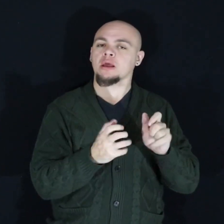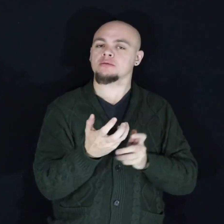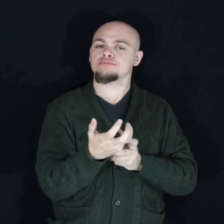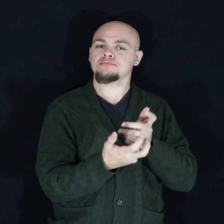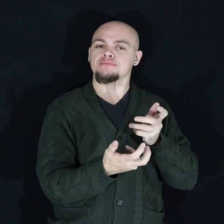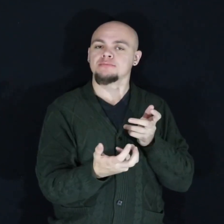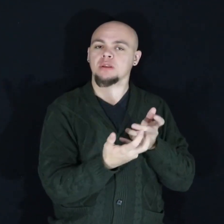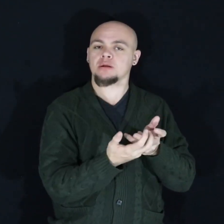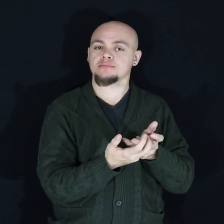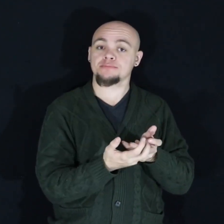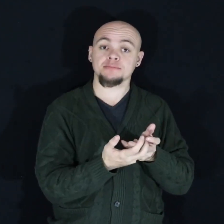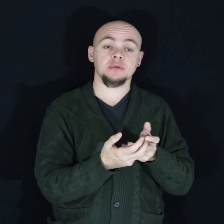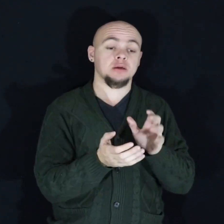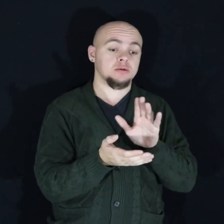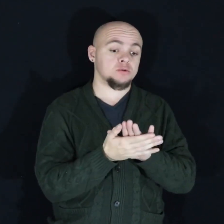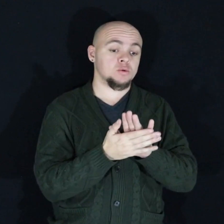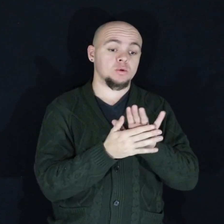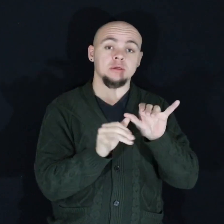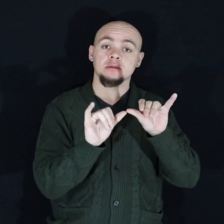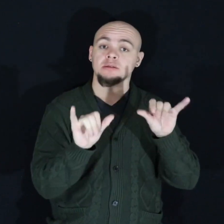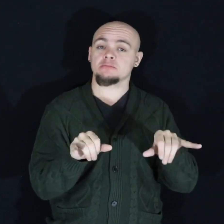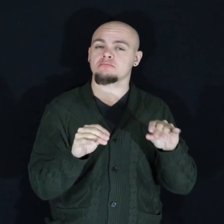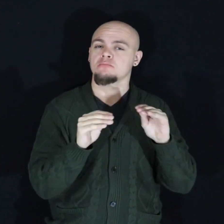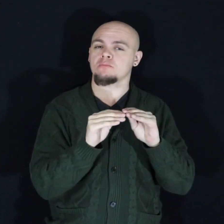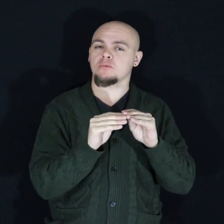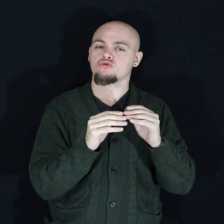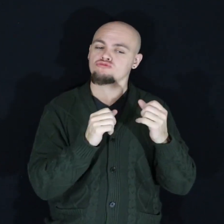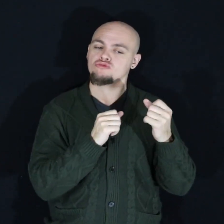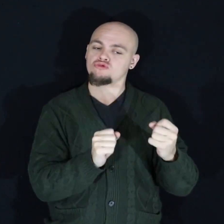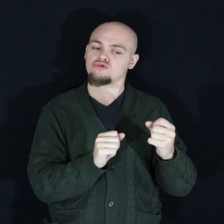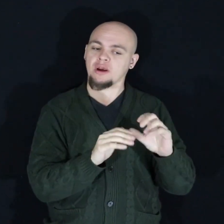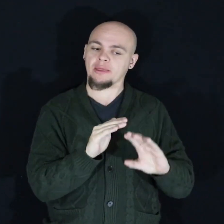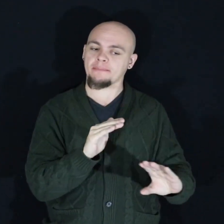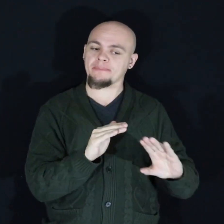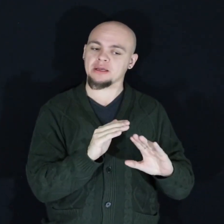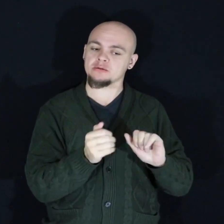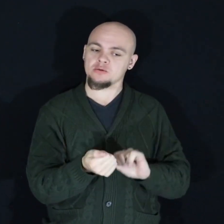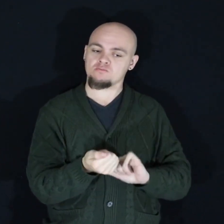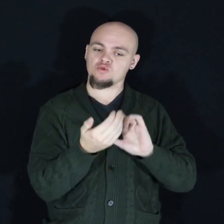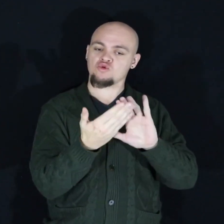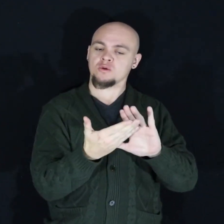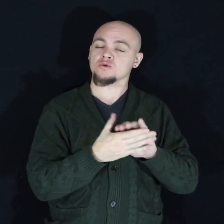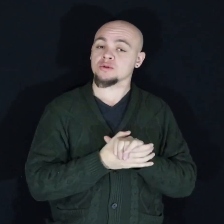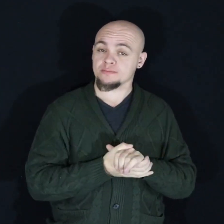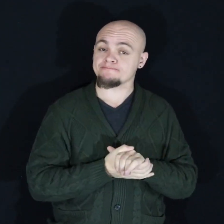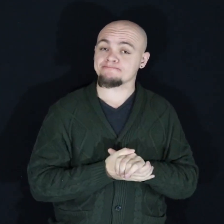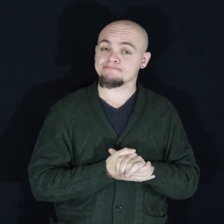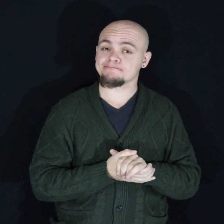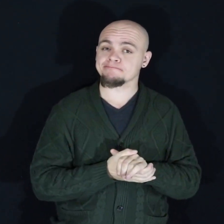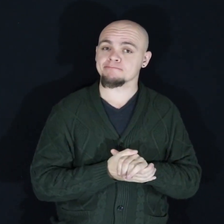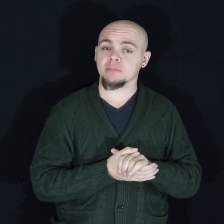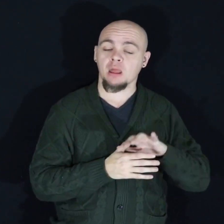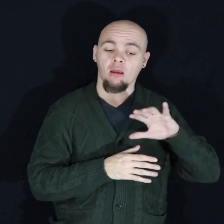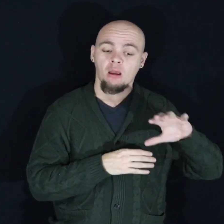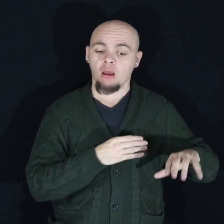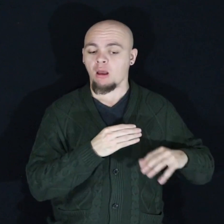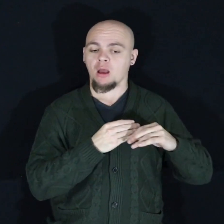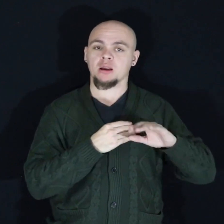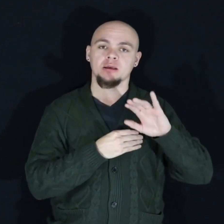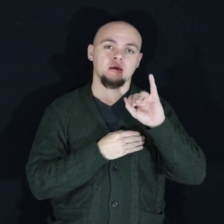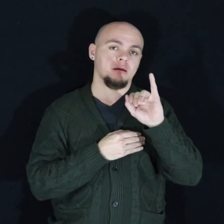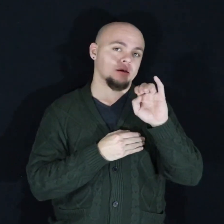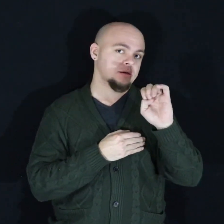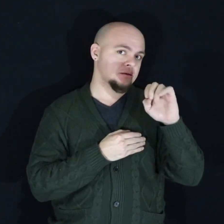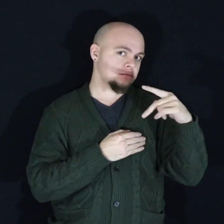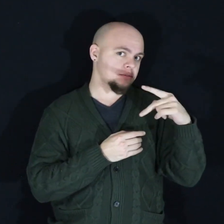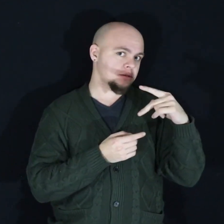the school system is now moving towards a more strength based approach and they're adding in their IEPs